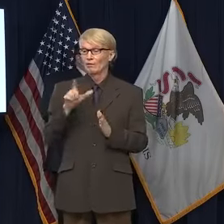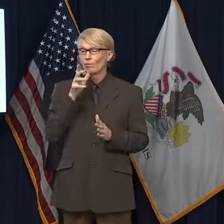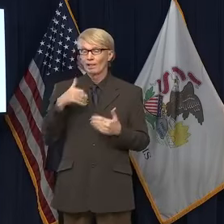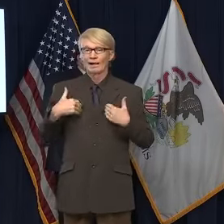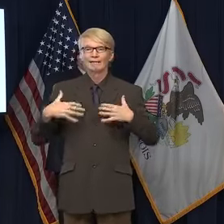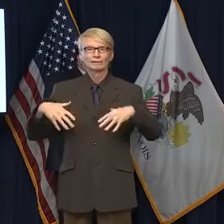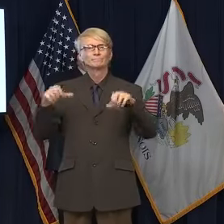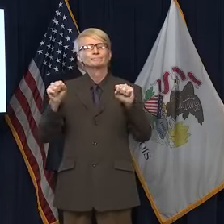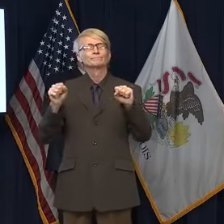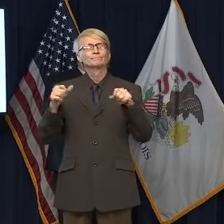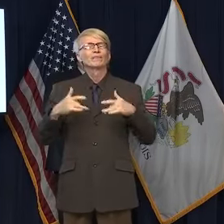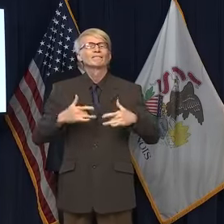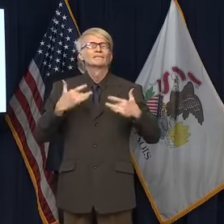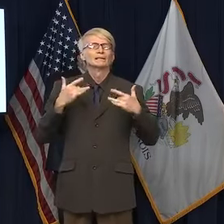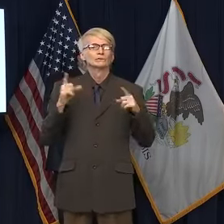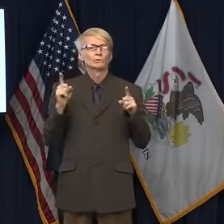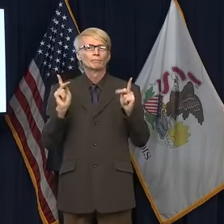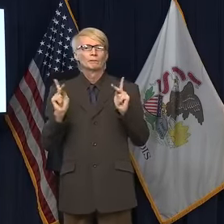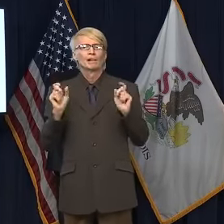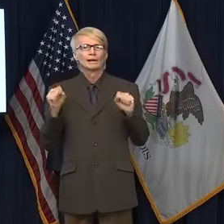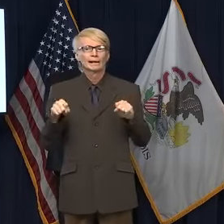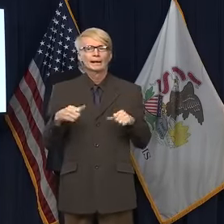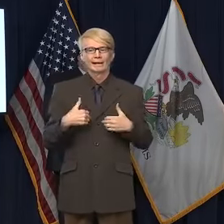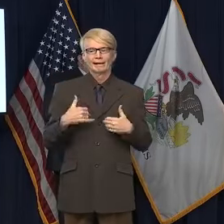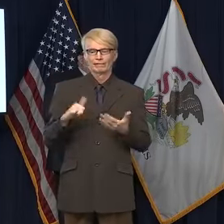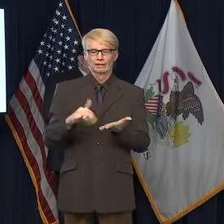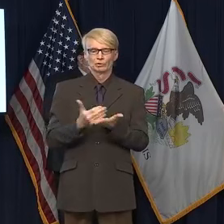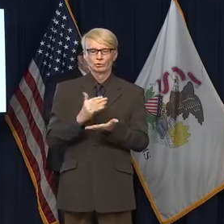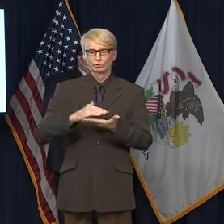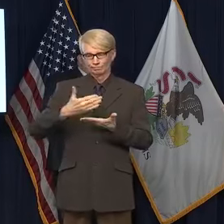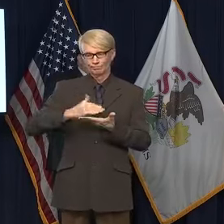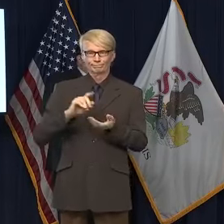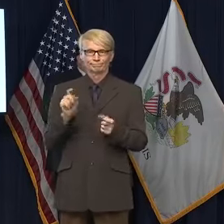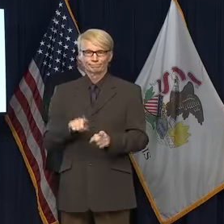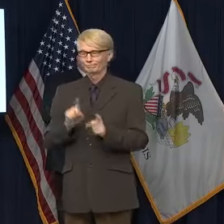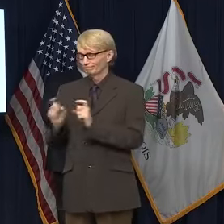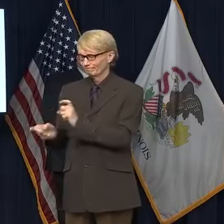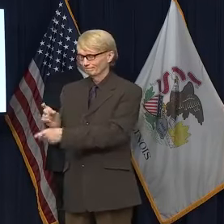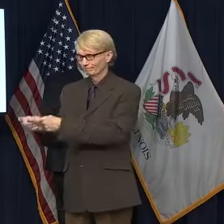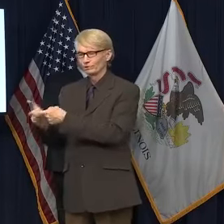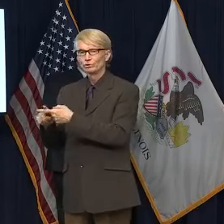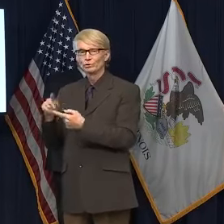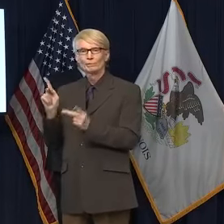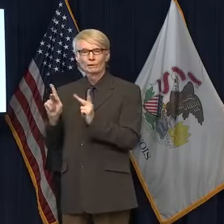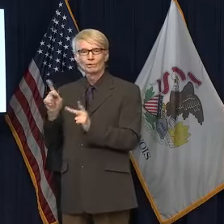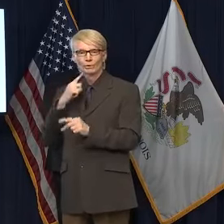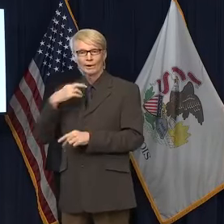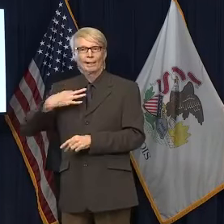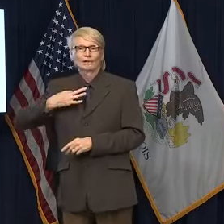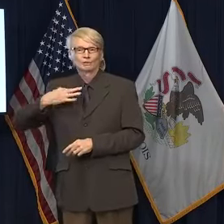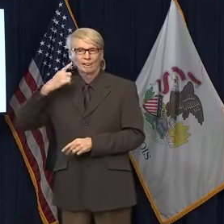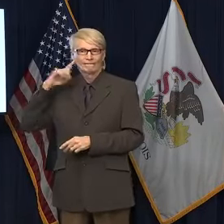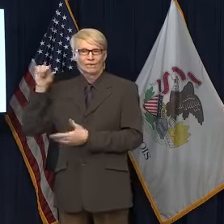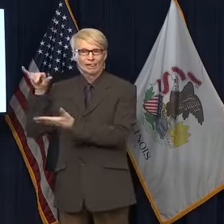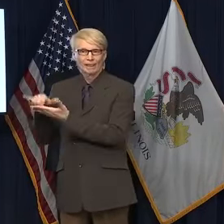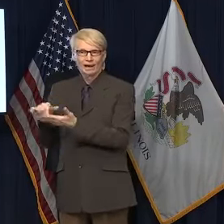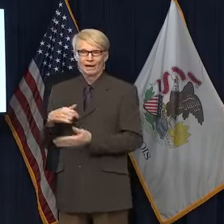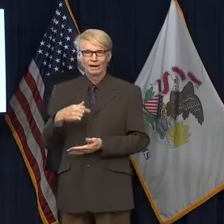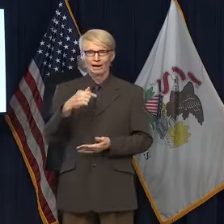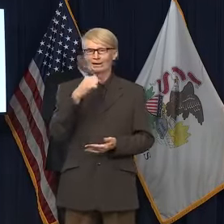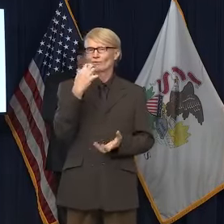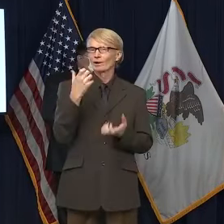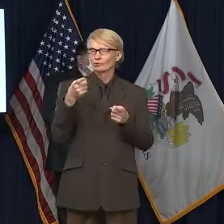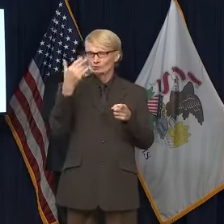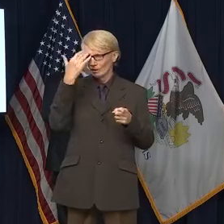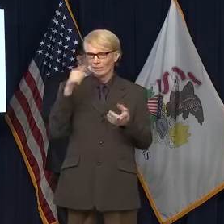in every county across Illinois to get these upgraded devices to eligible families. And I want to be clear, these are more than just handoff events.